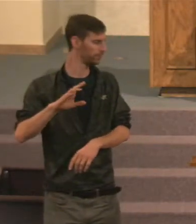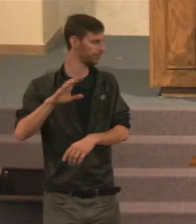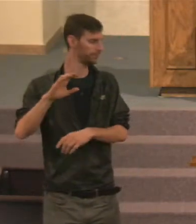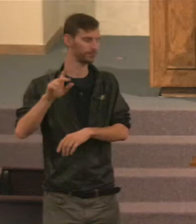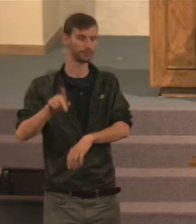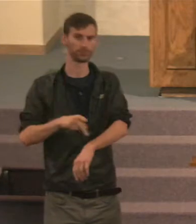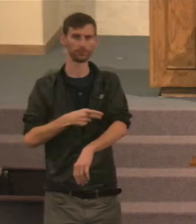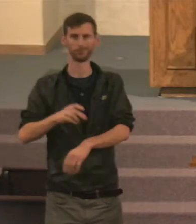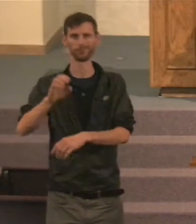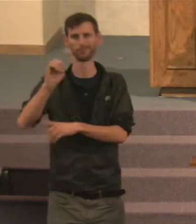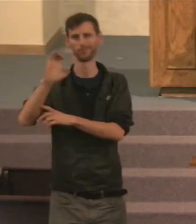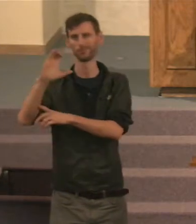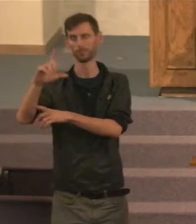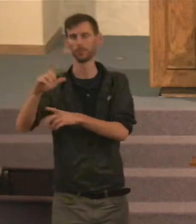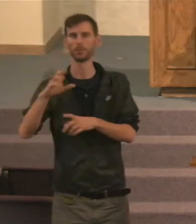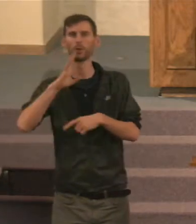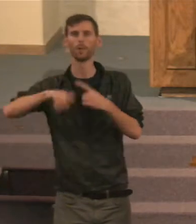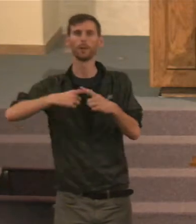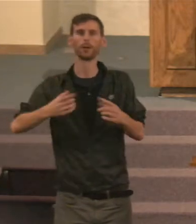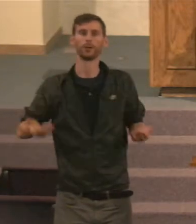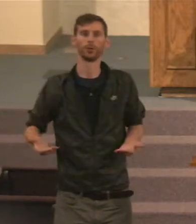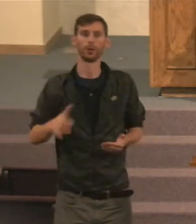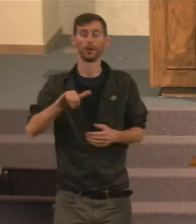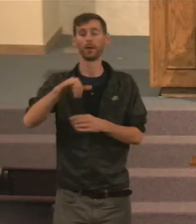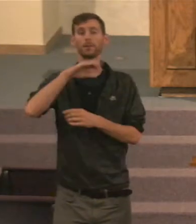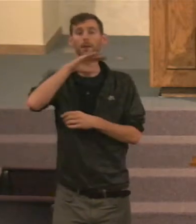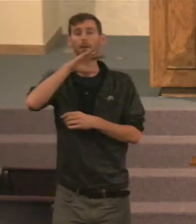returns to the earth, As it was.